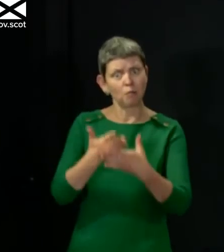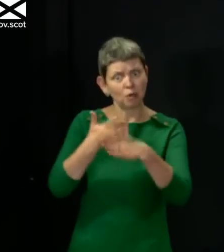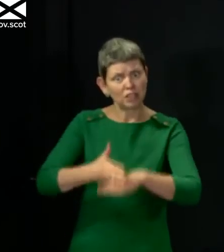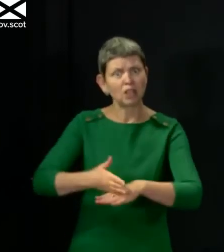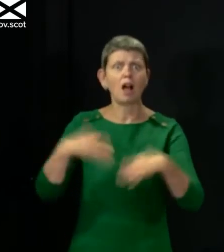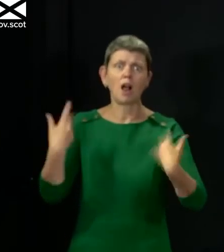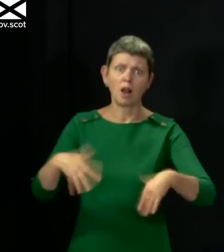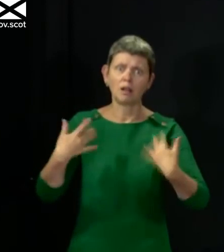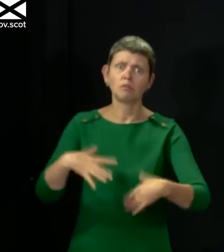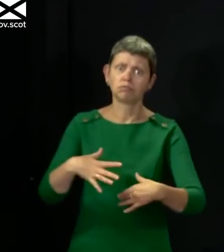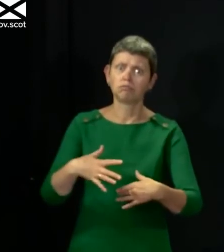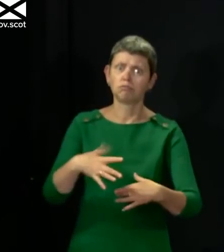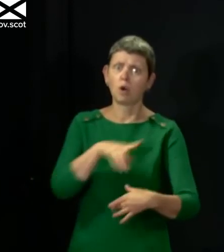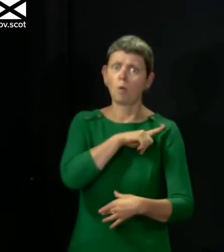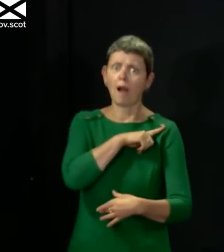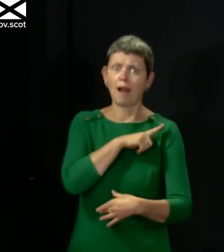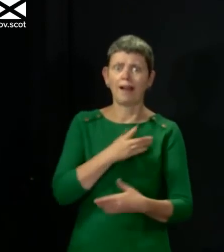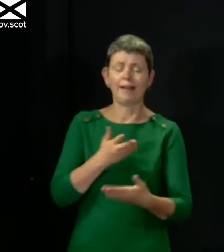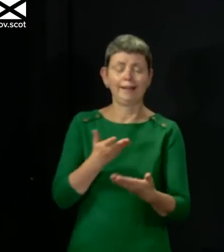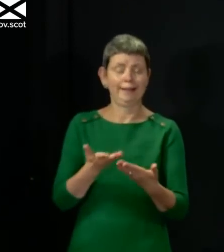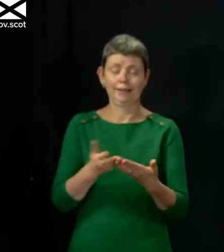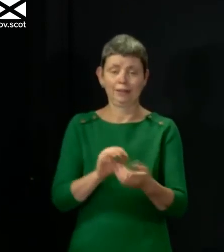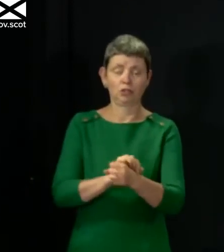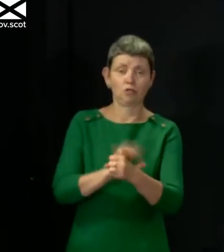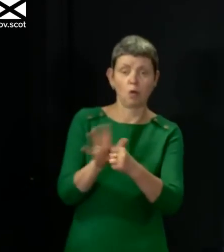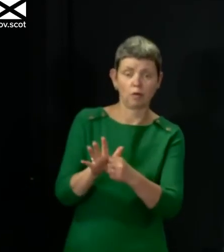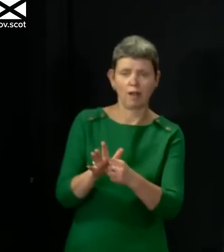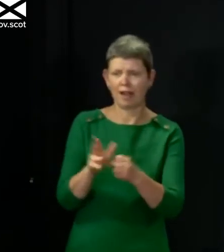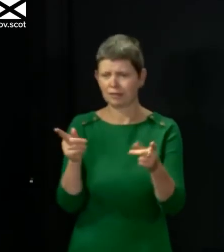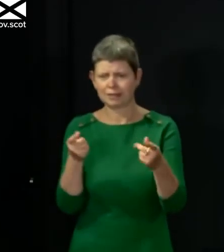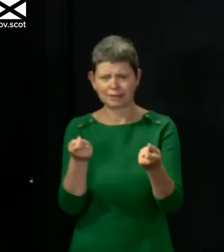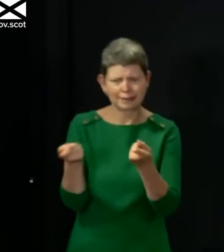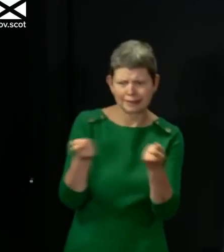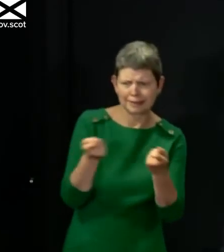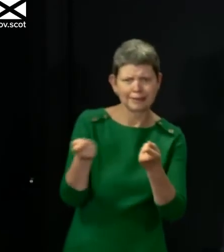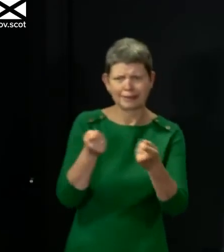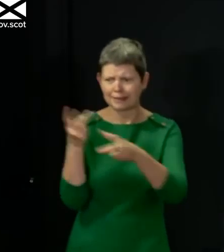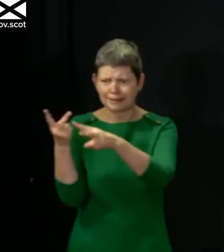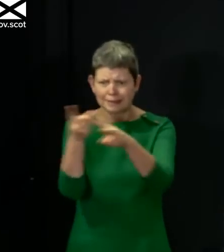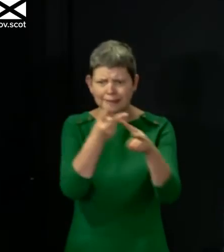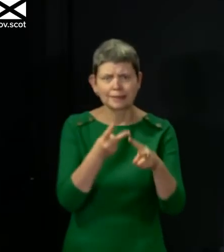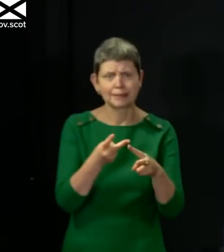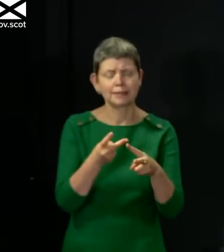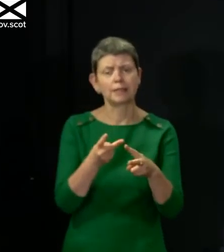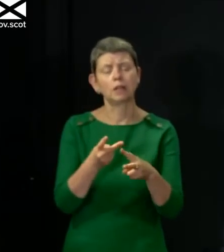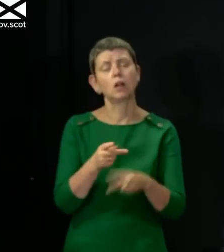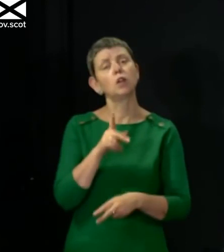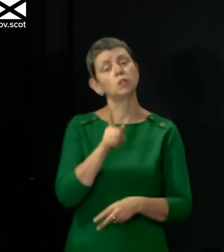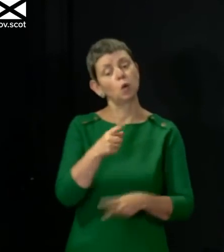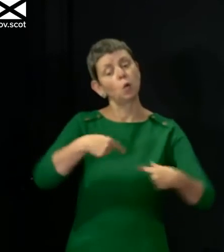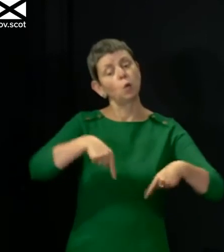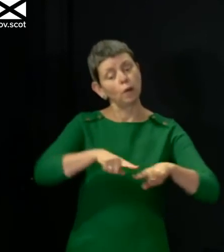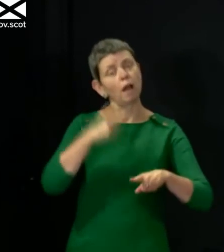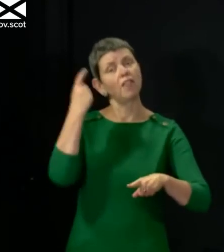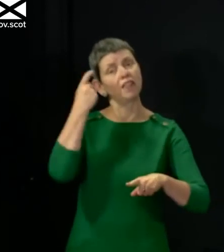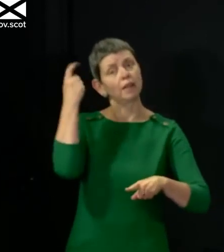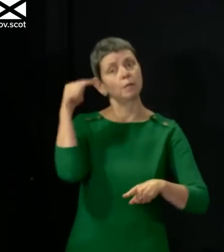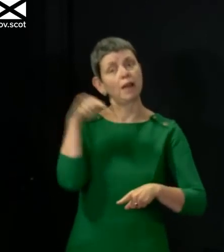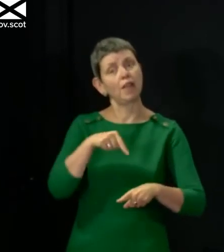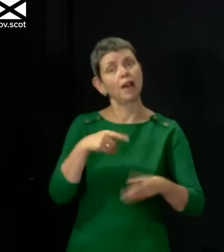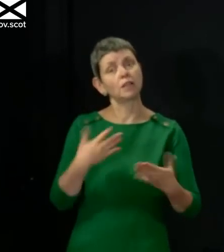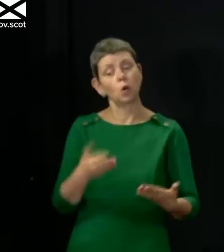because of some of the aspects of dealing with coronavirus. So these are things we're giving careful consideration to. We will publish the regulations